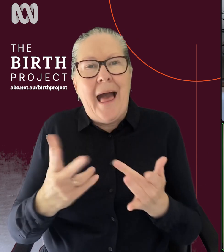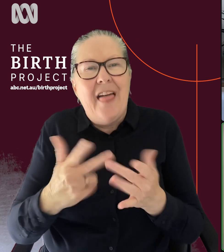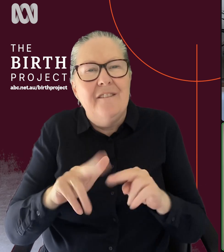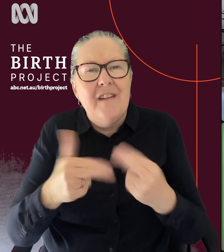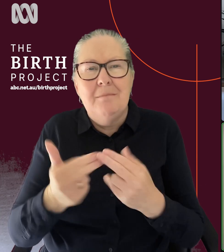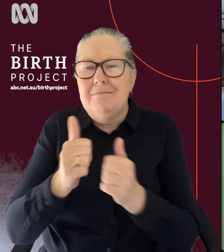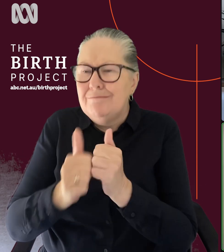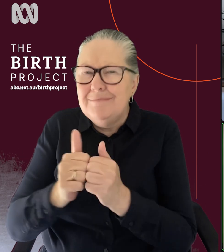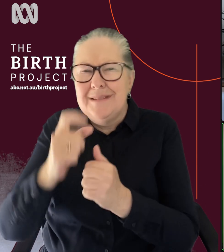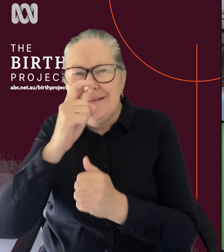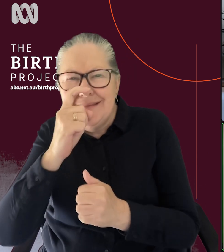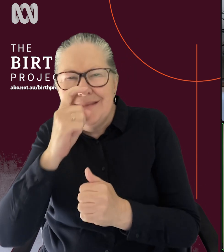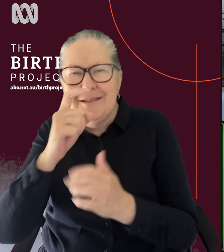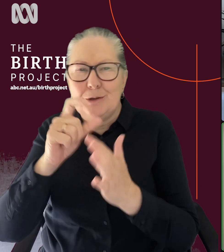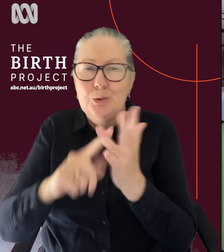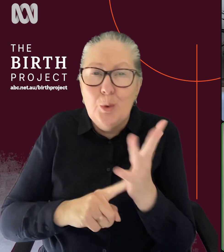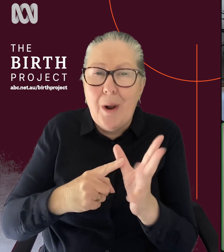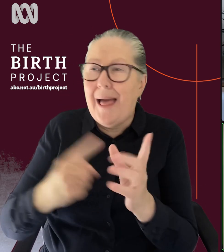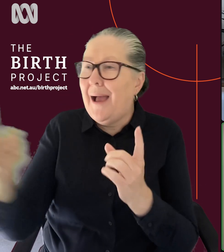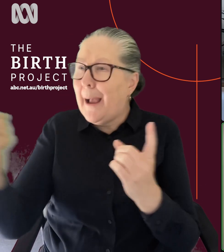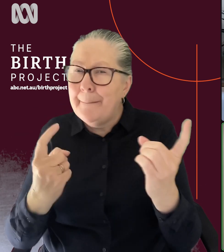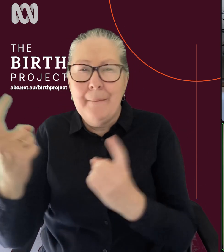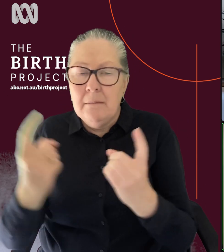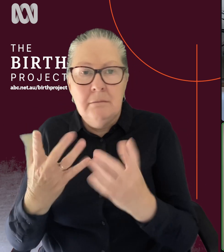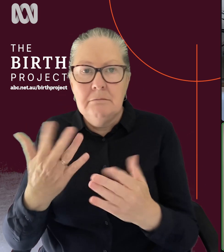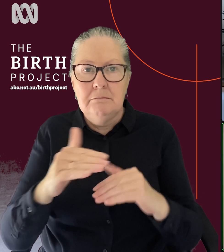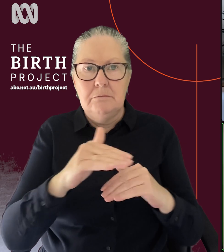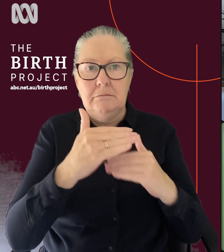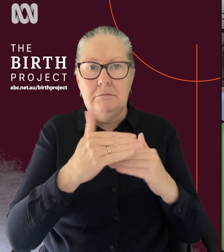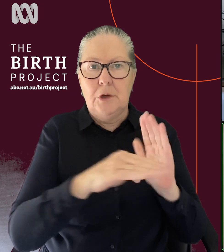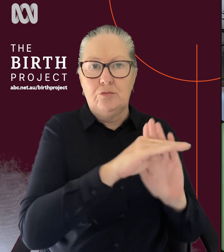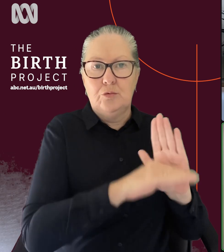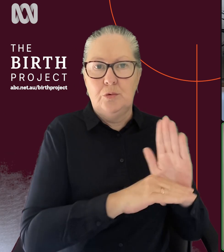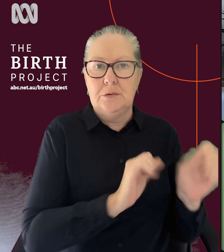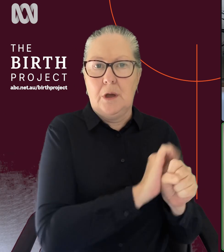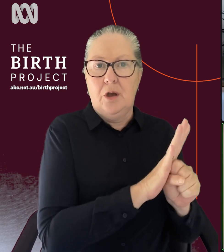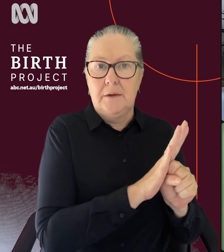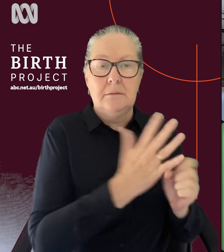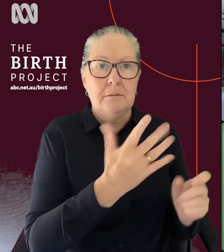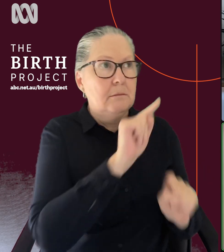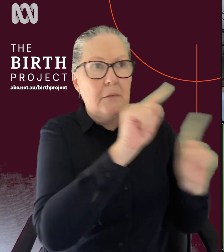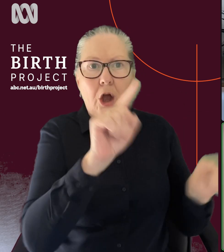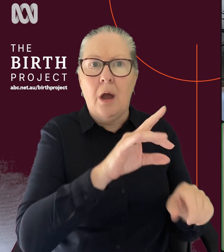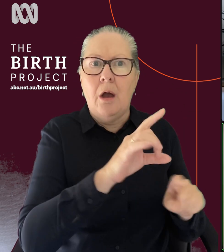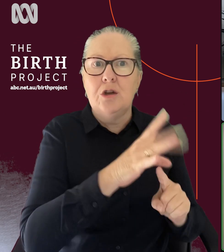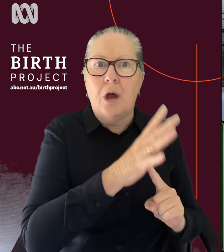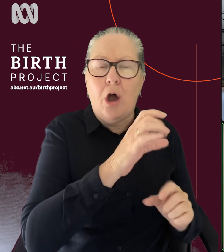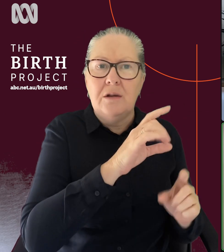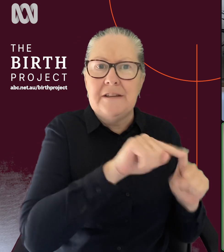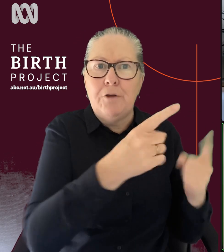members, siblings, doulas, things like that, then you were restricted by those rules for a number of reasons. And then every hospital had a different policy. So I